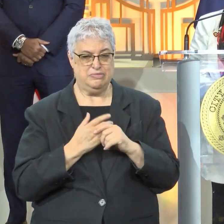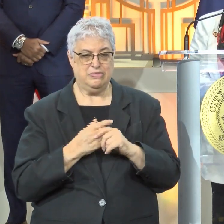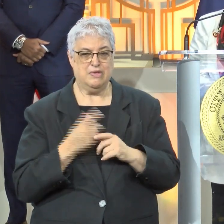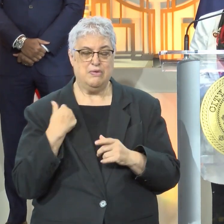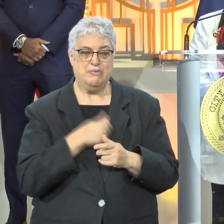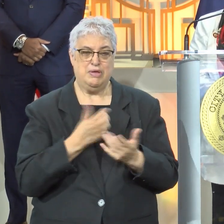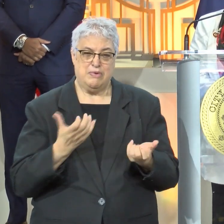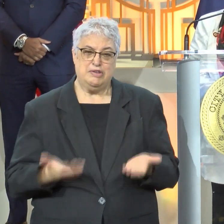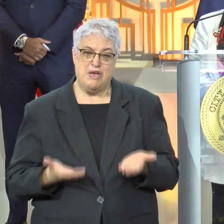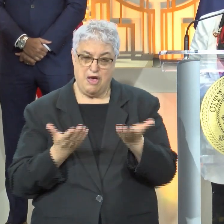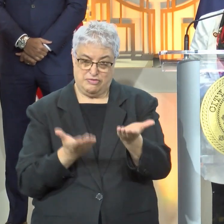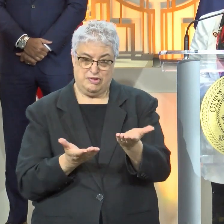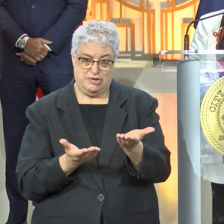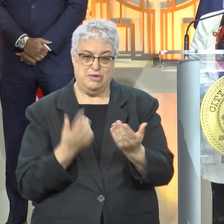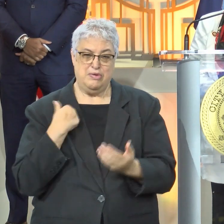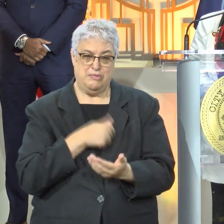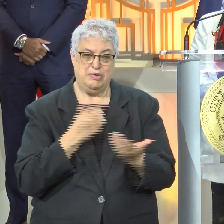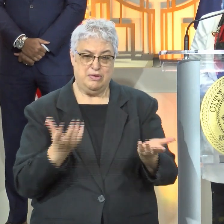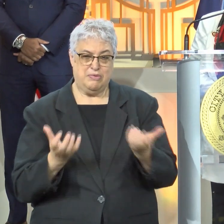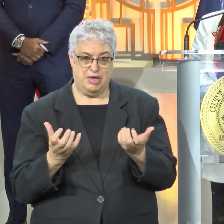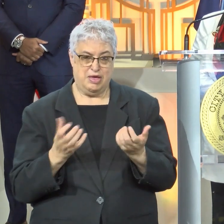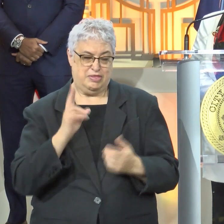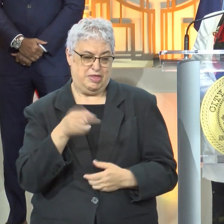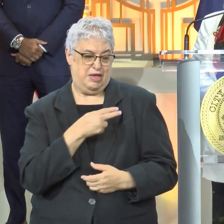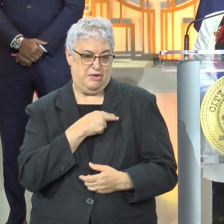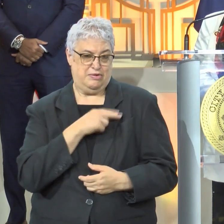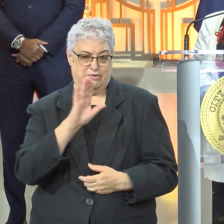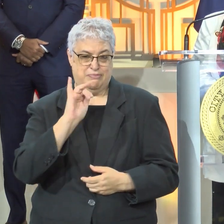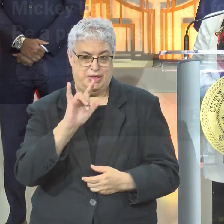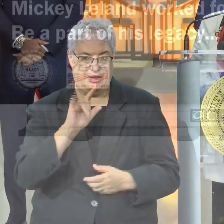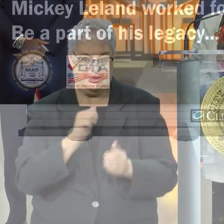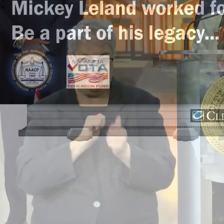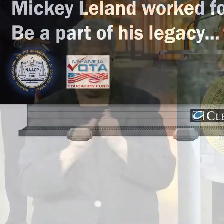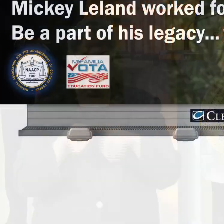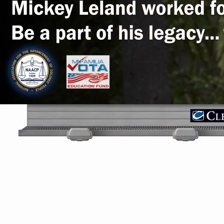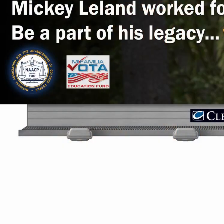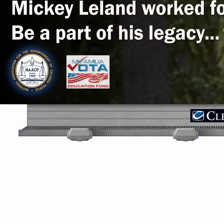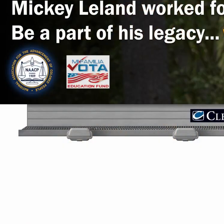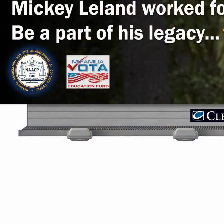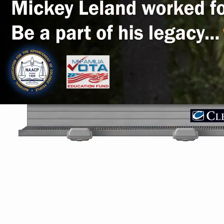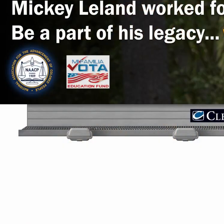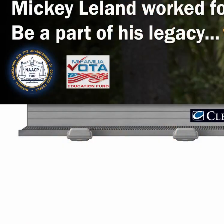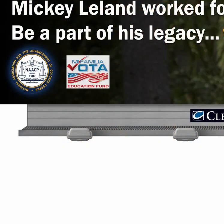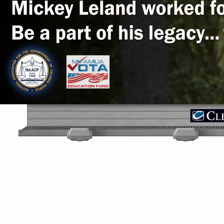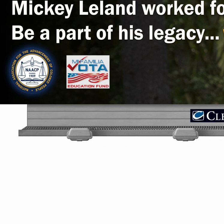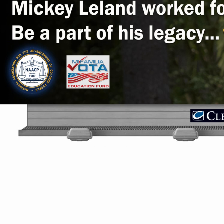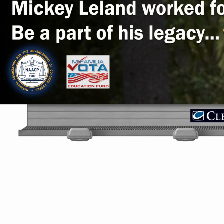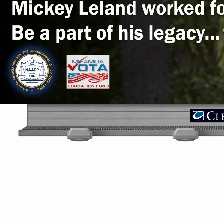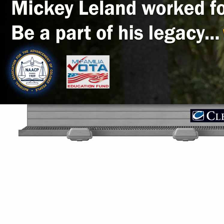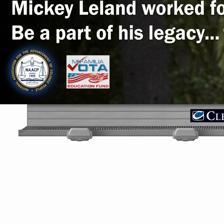we want to offer. We want the HEROES bill to pass because we want to provide $25 billion loan